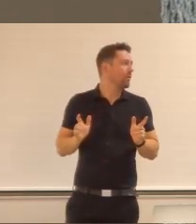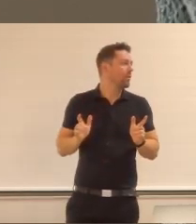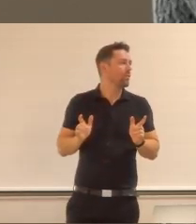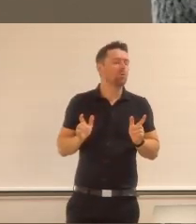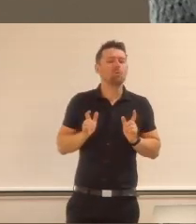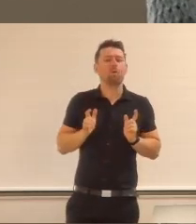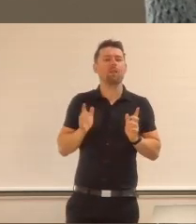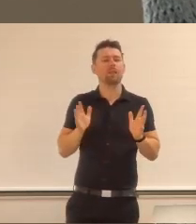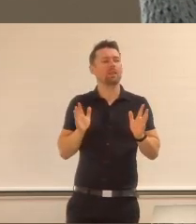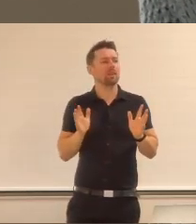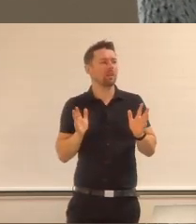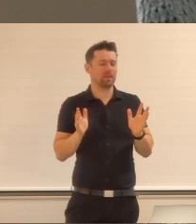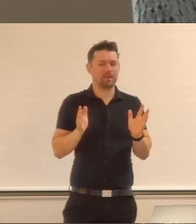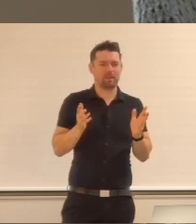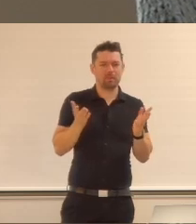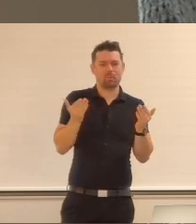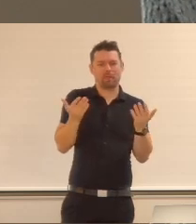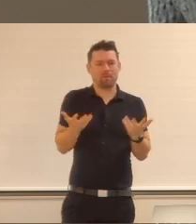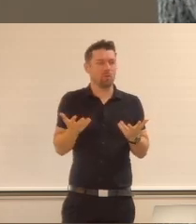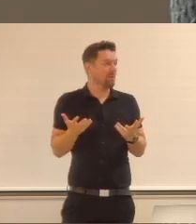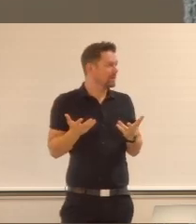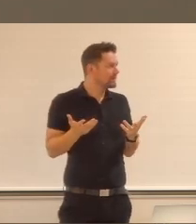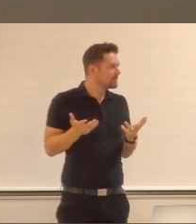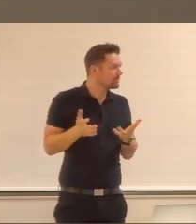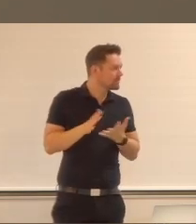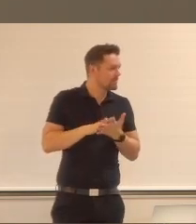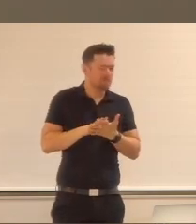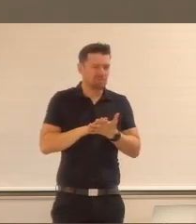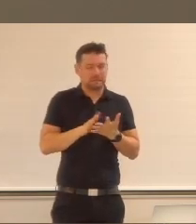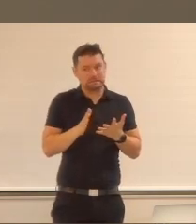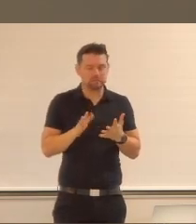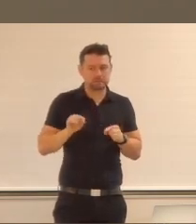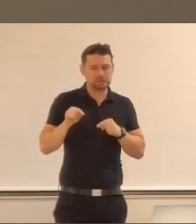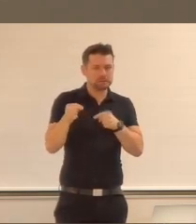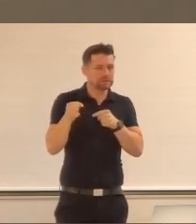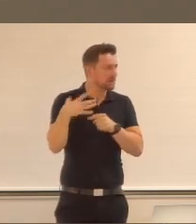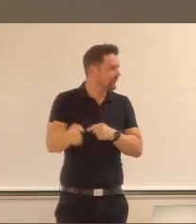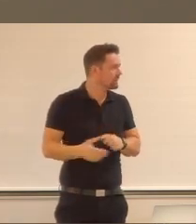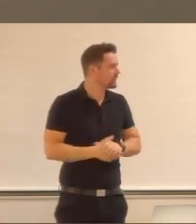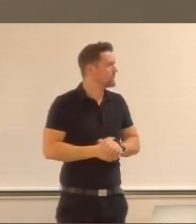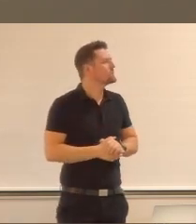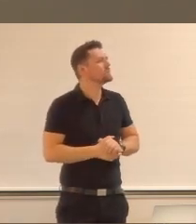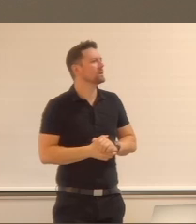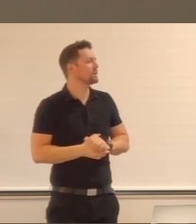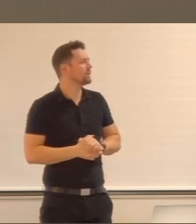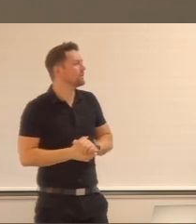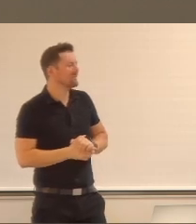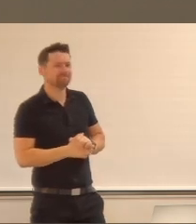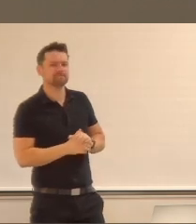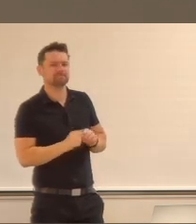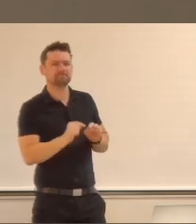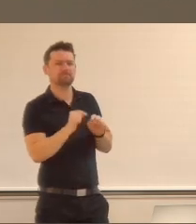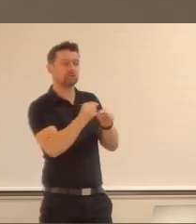is sort of resisting us a bit, giving us a few challenges. It's giving us a few challenges, but also to give you